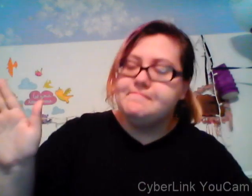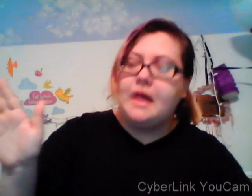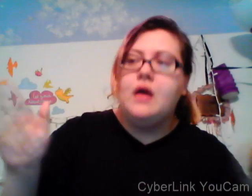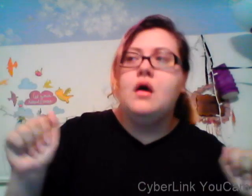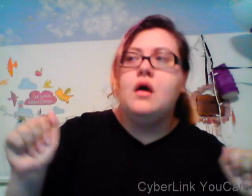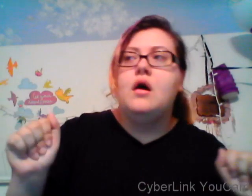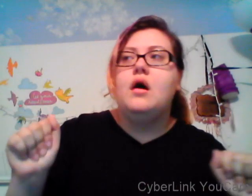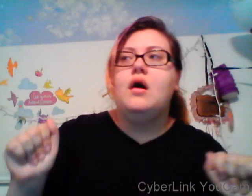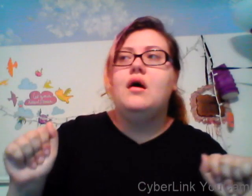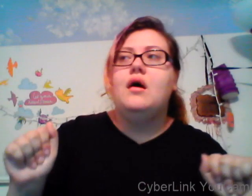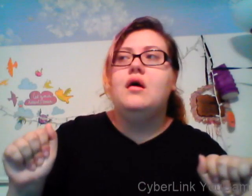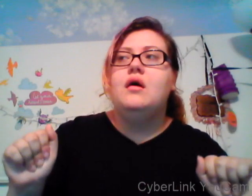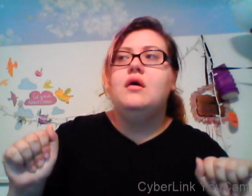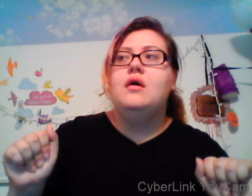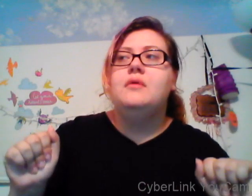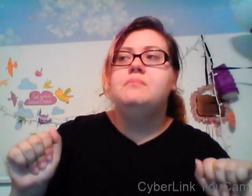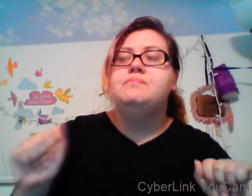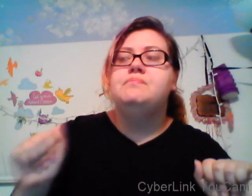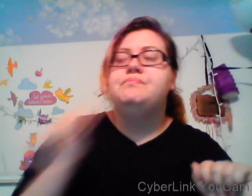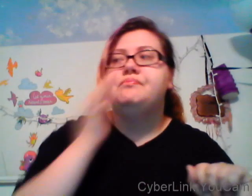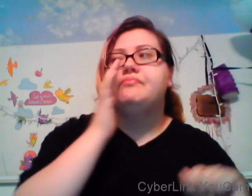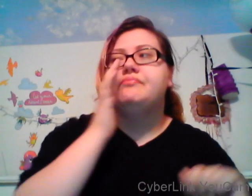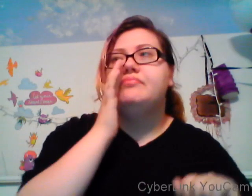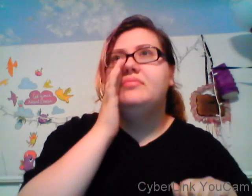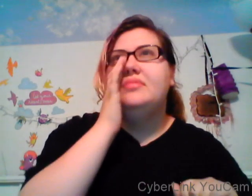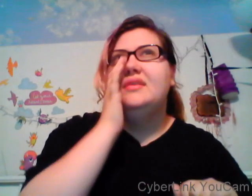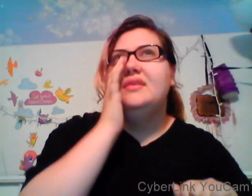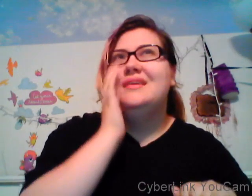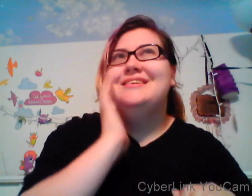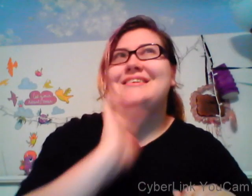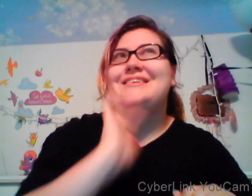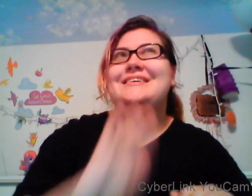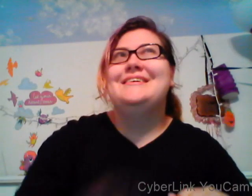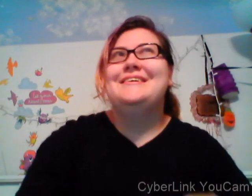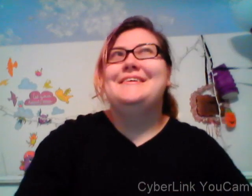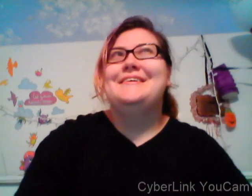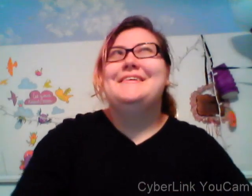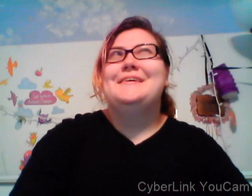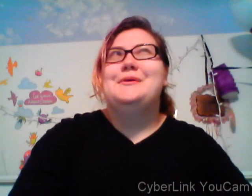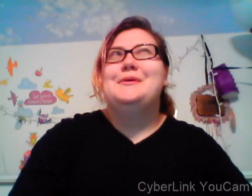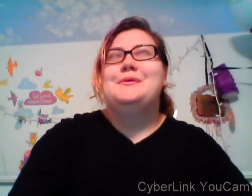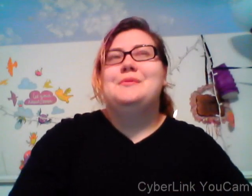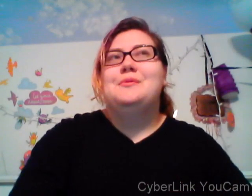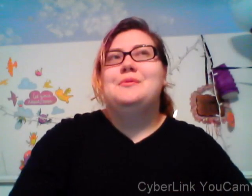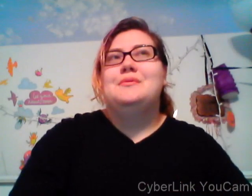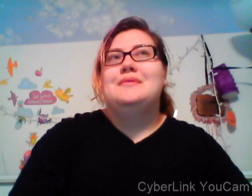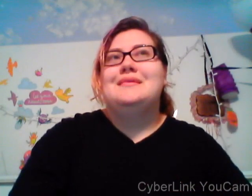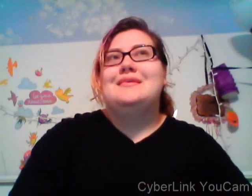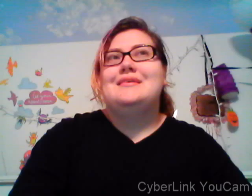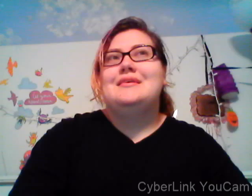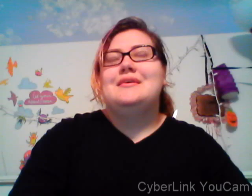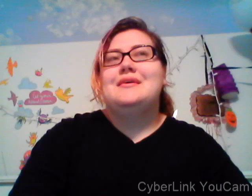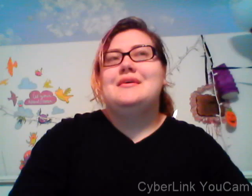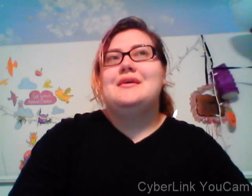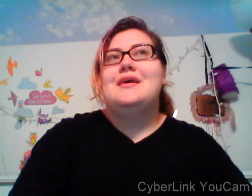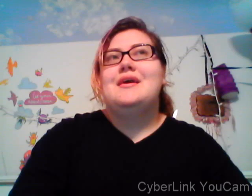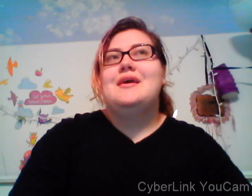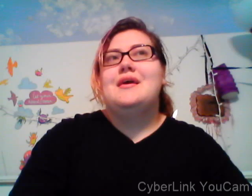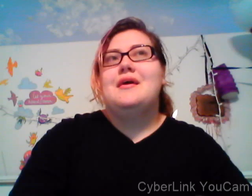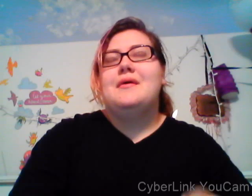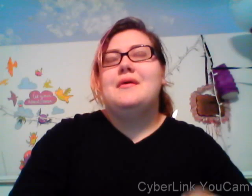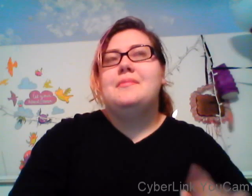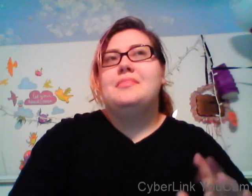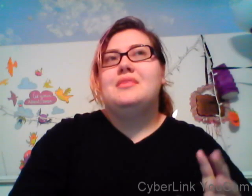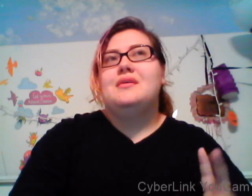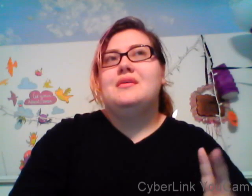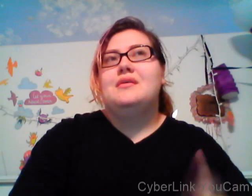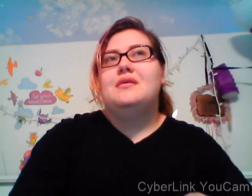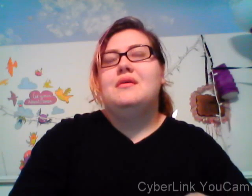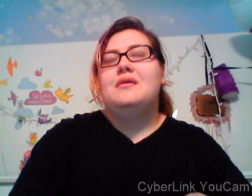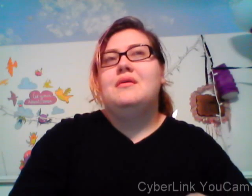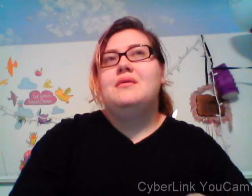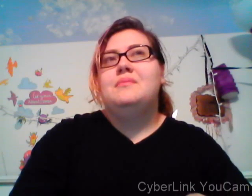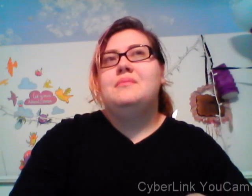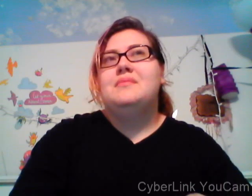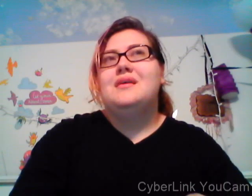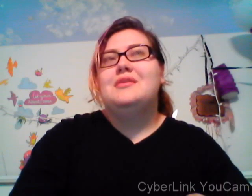tail. Yes, my hair is actually shoulder length. Um, I got it cut because if you saw my